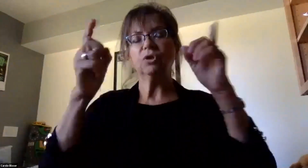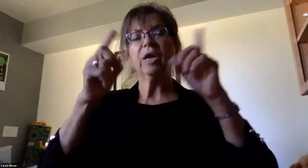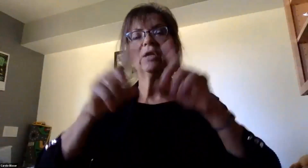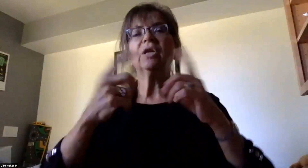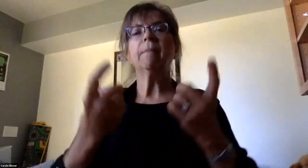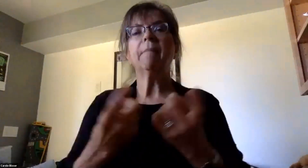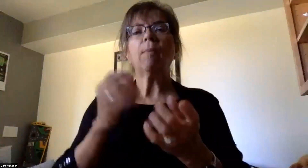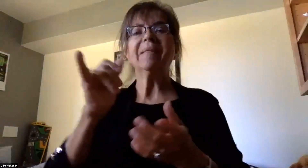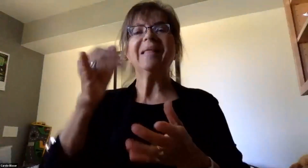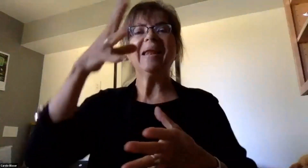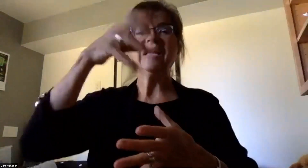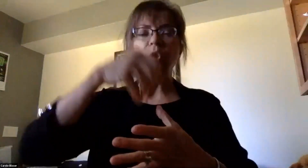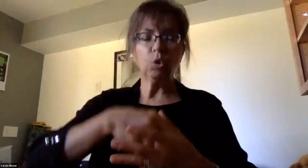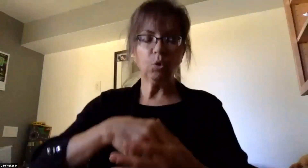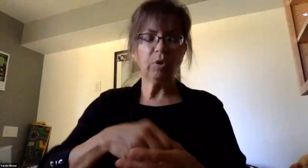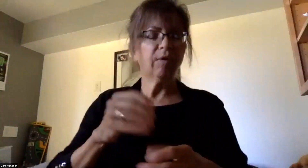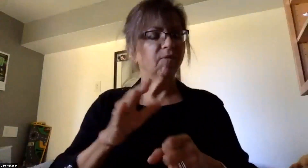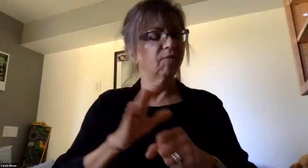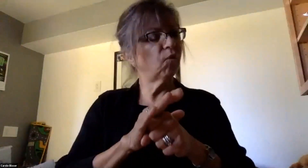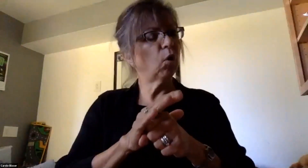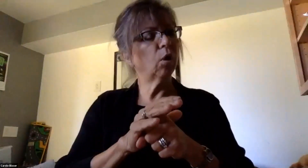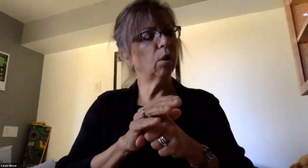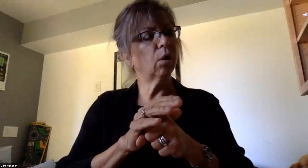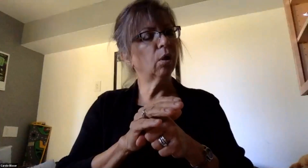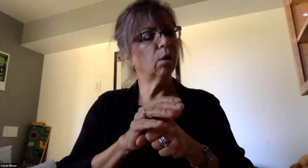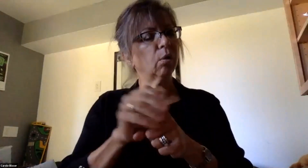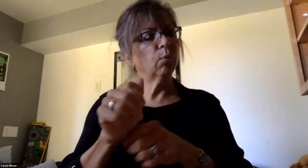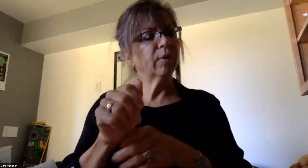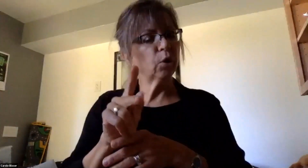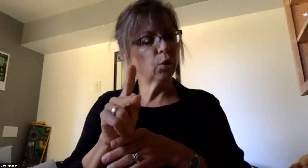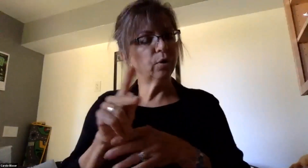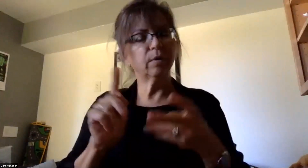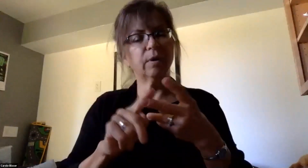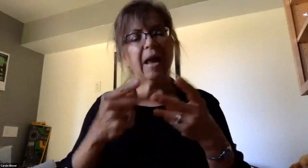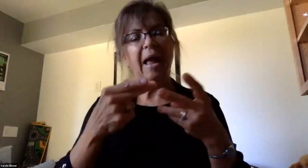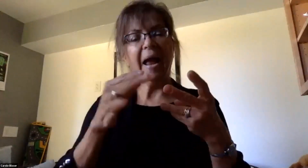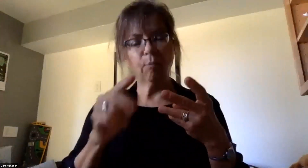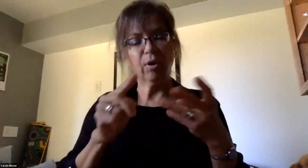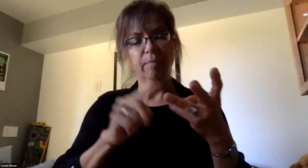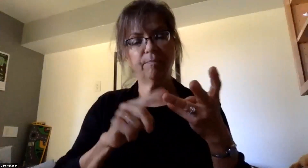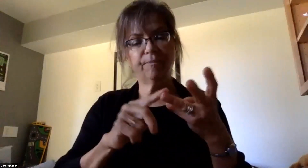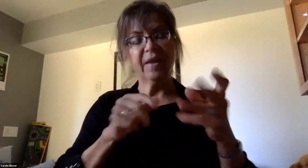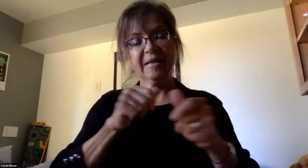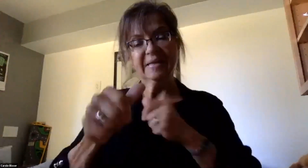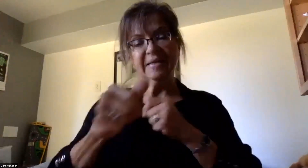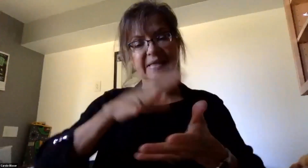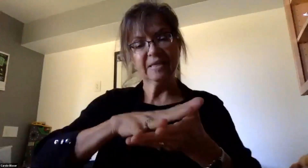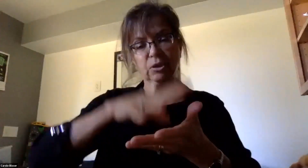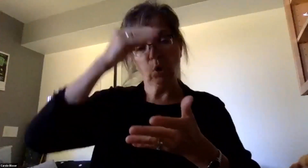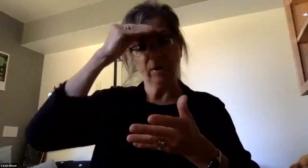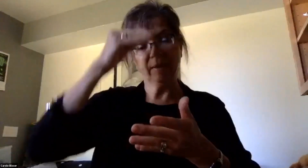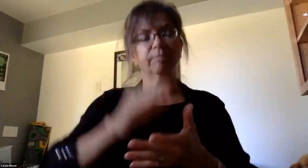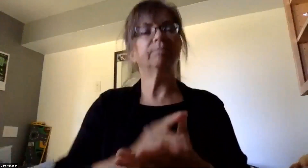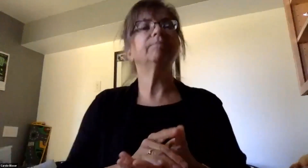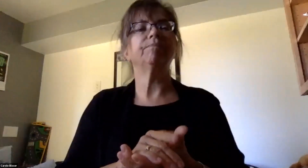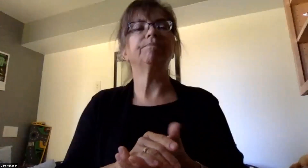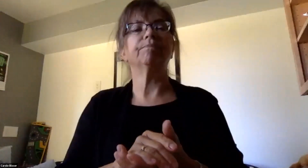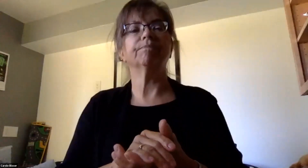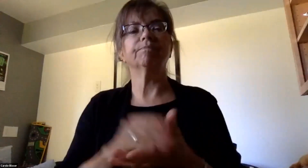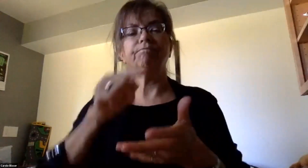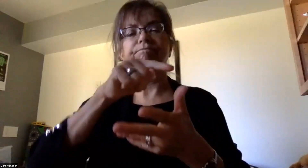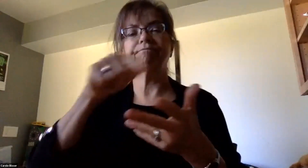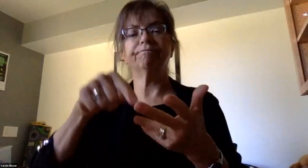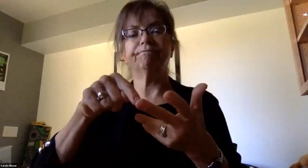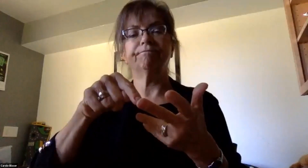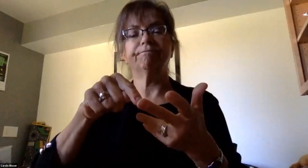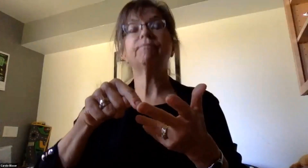included full return hybrid and distance learning for our remote students. Although